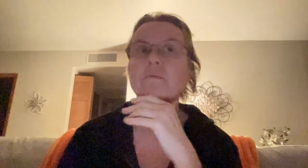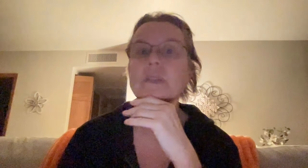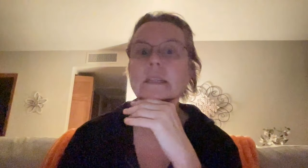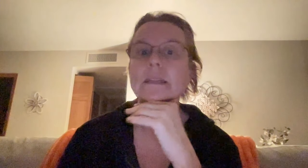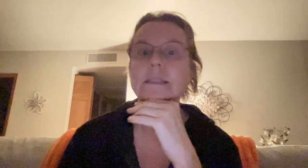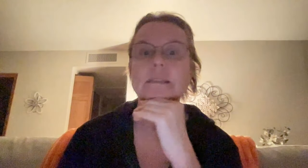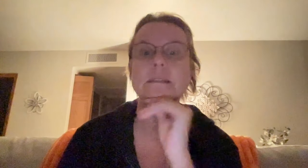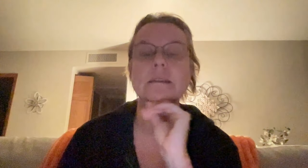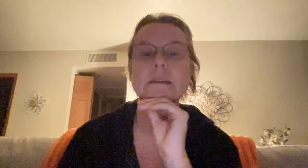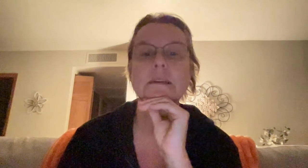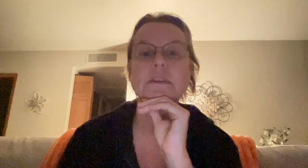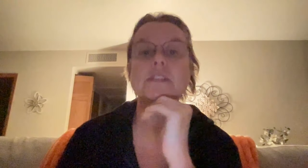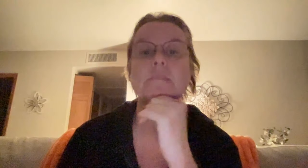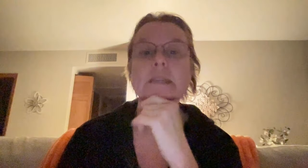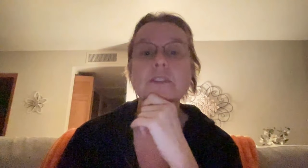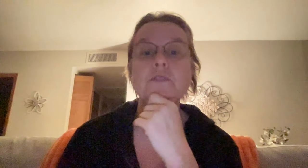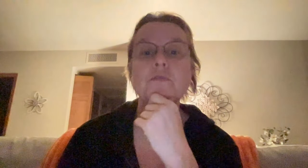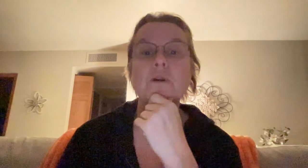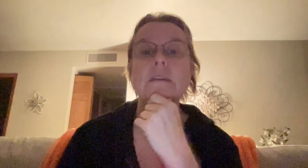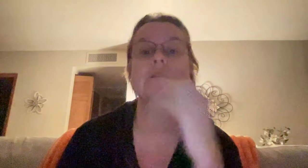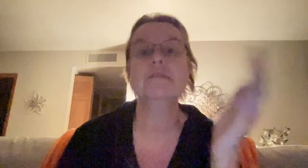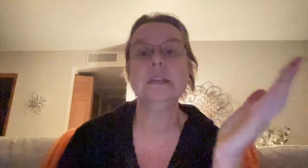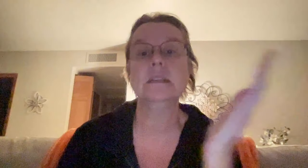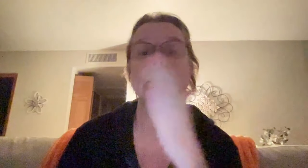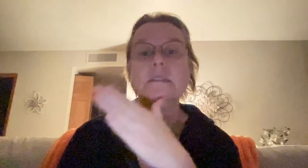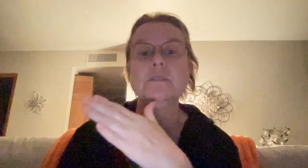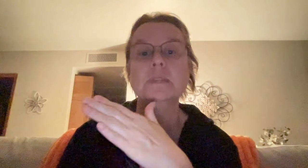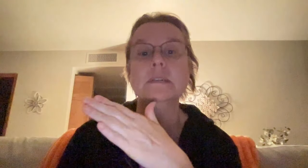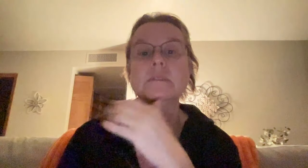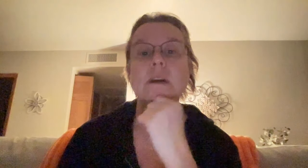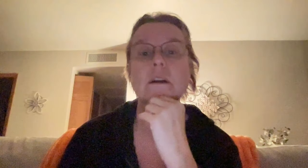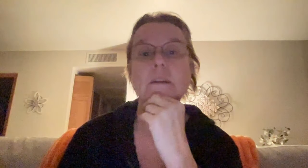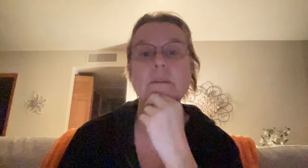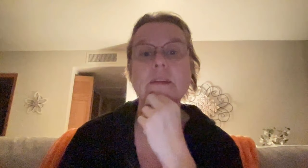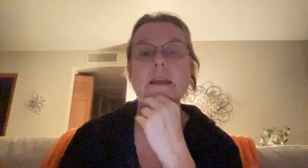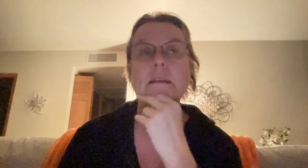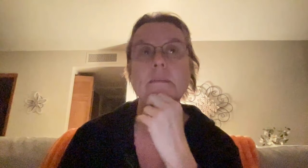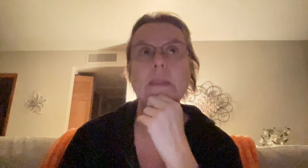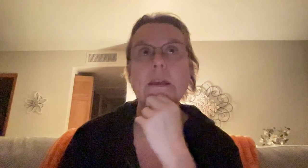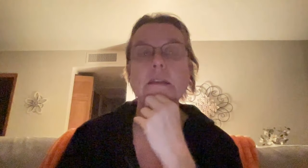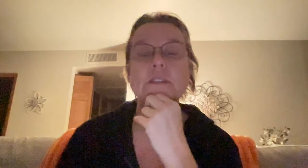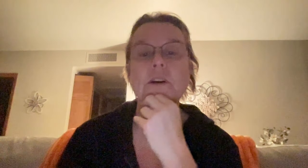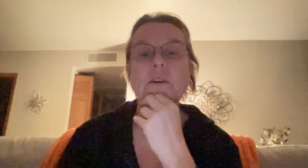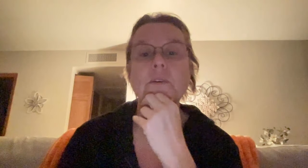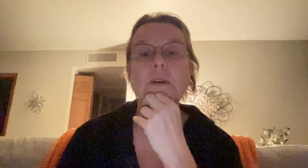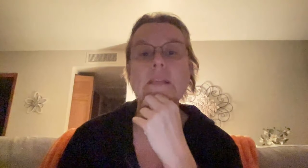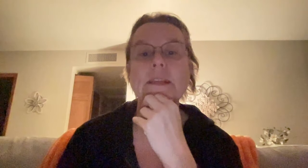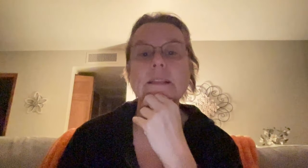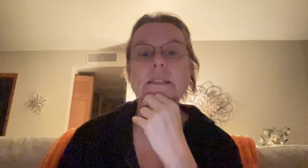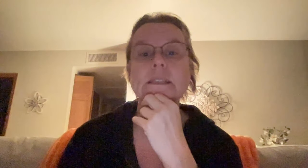really isn't. There's something to what feeling intuitives are communicating. So I think this